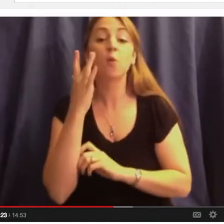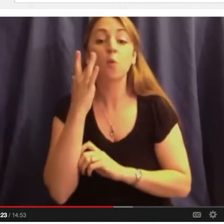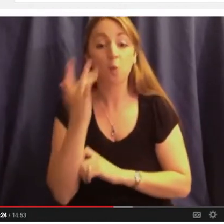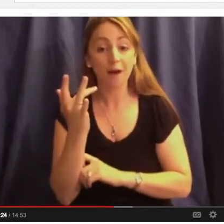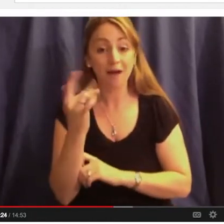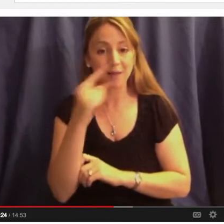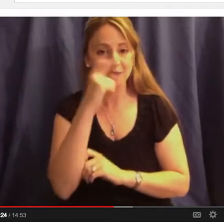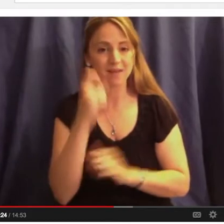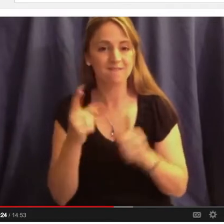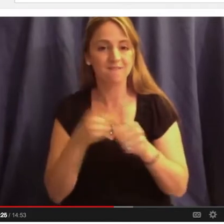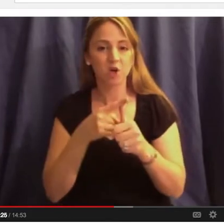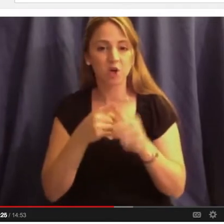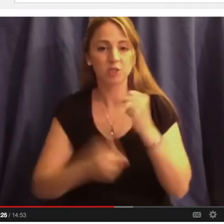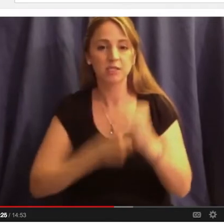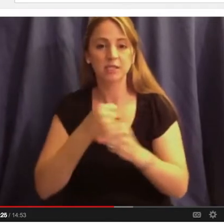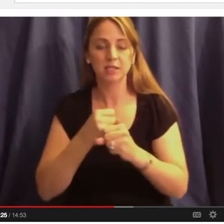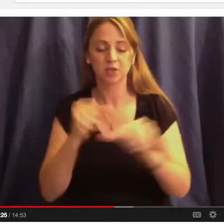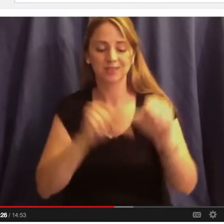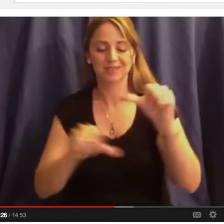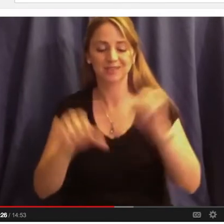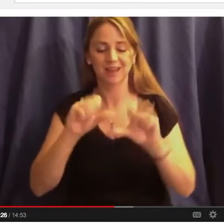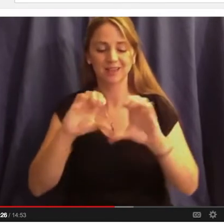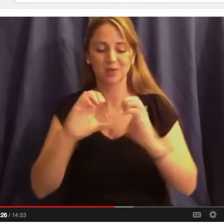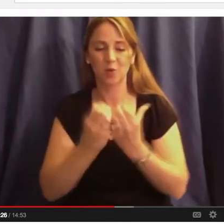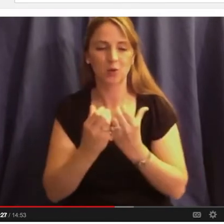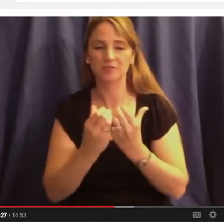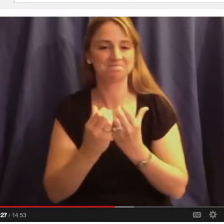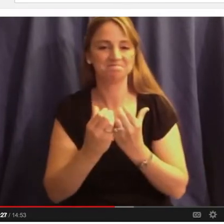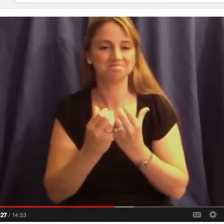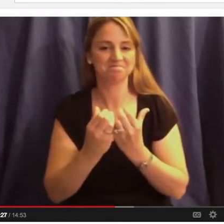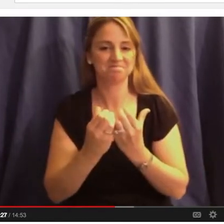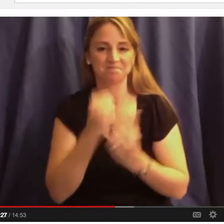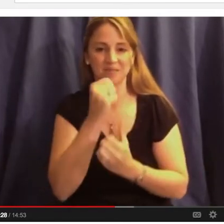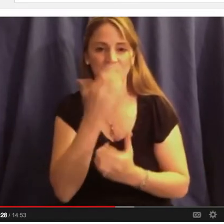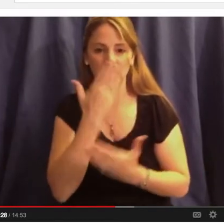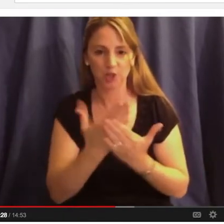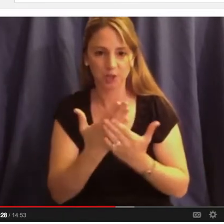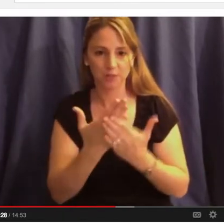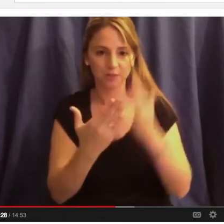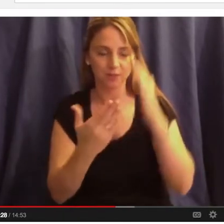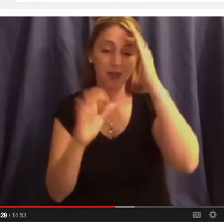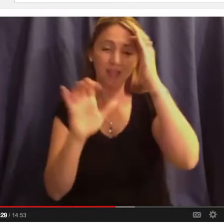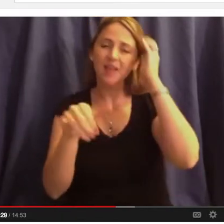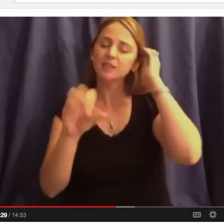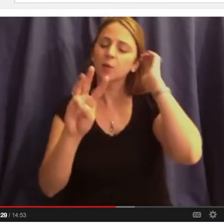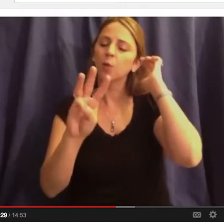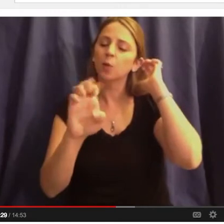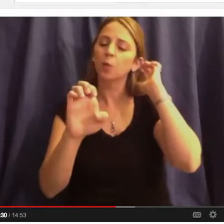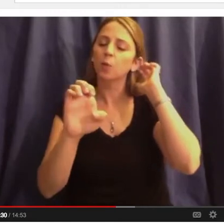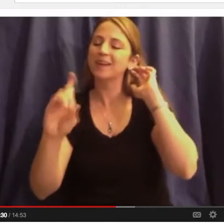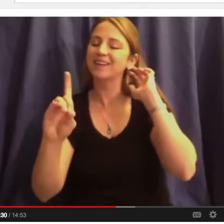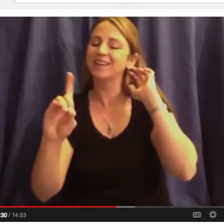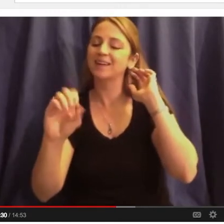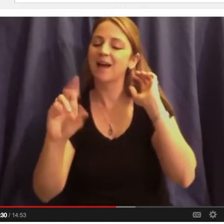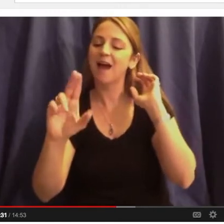science courses. In fact, we call first year science and engineering, typically around America, weed out courses or barrier courses. How many of you in this